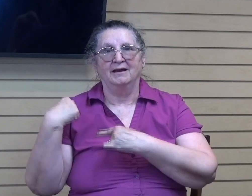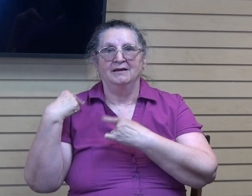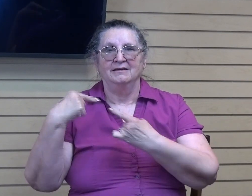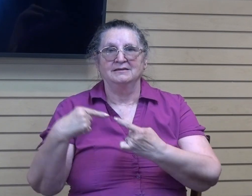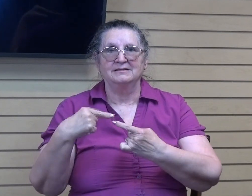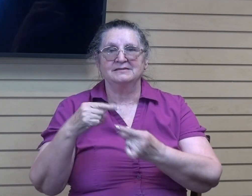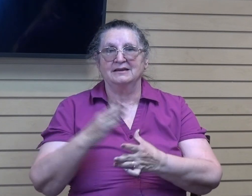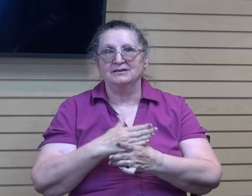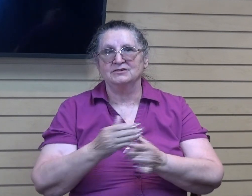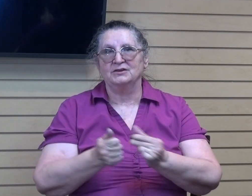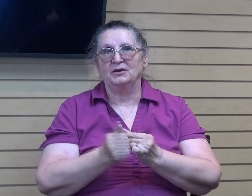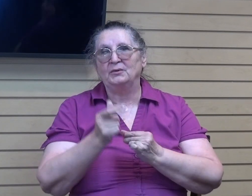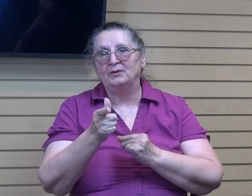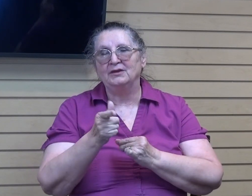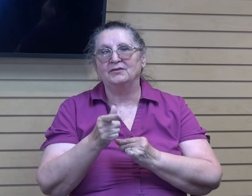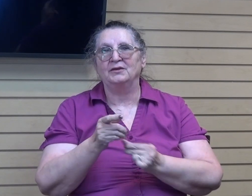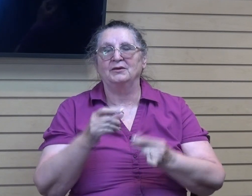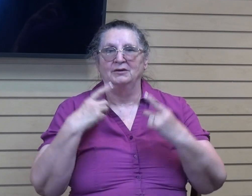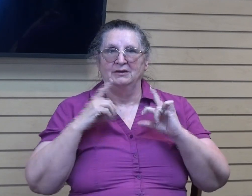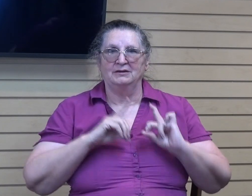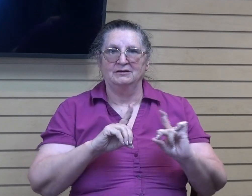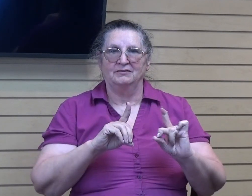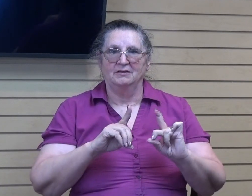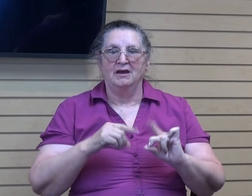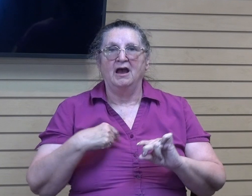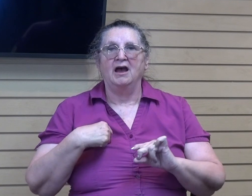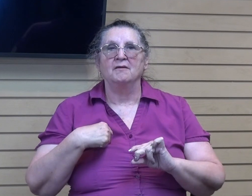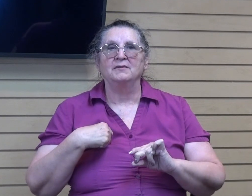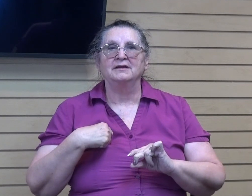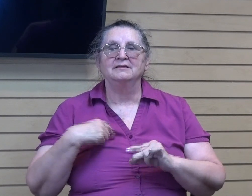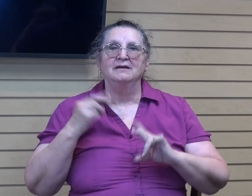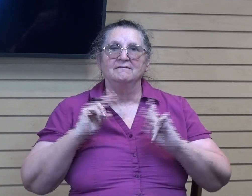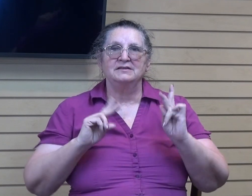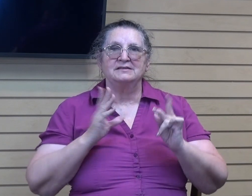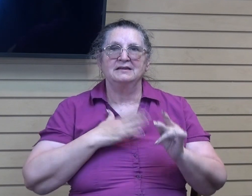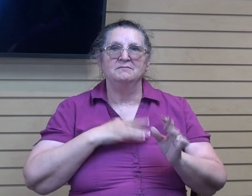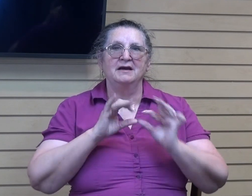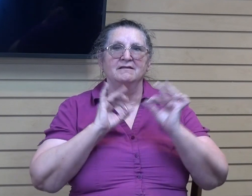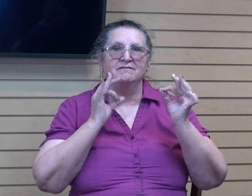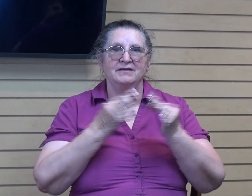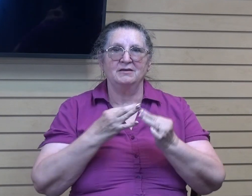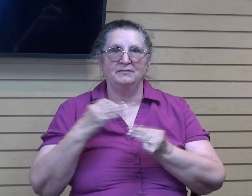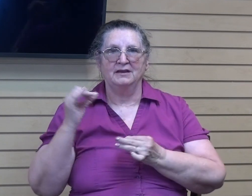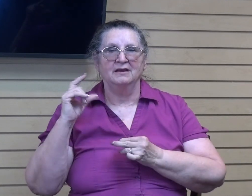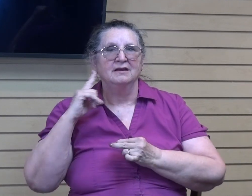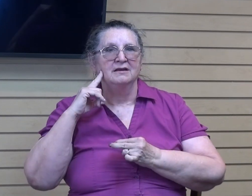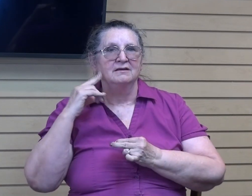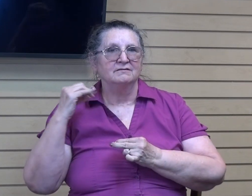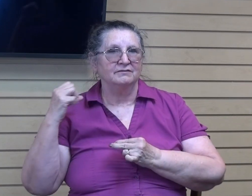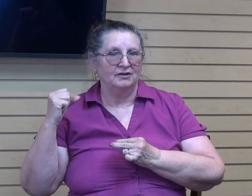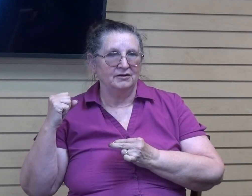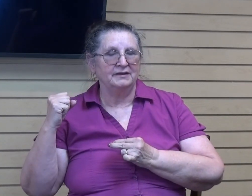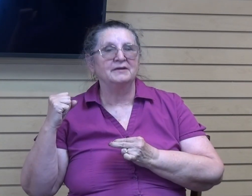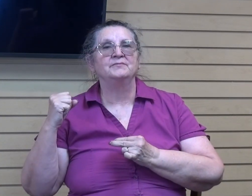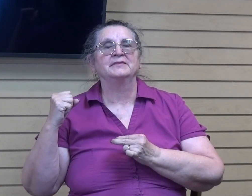devotion with you this morning. I've been visiting my family in Florida taking care of, not taking care of, but being